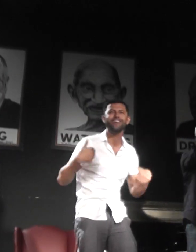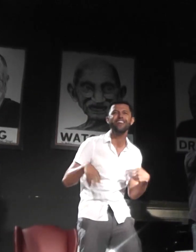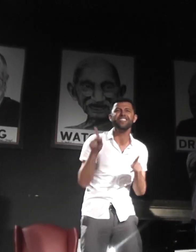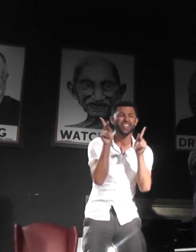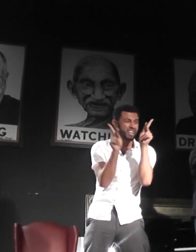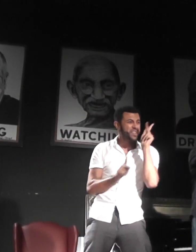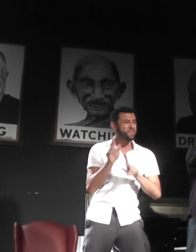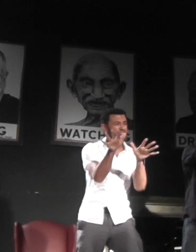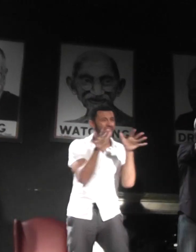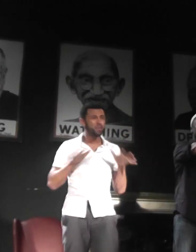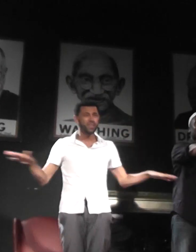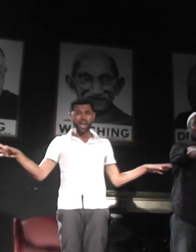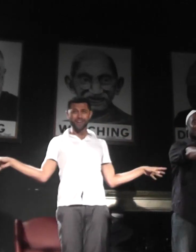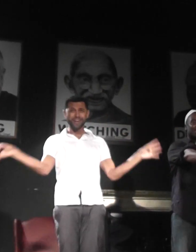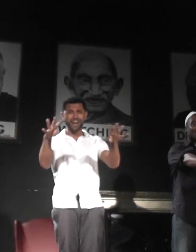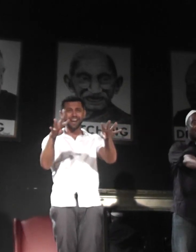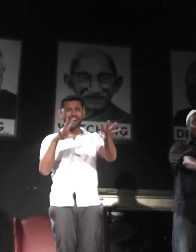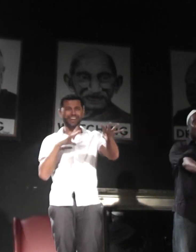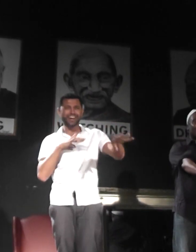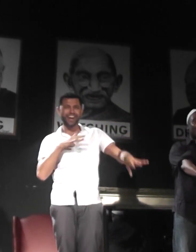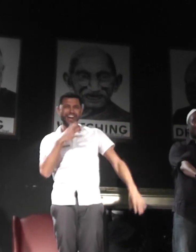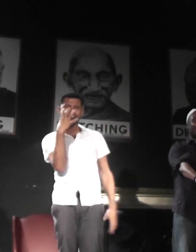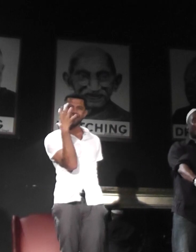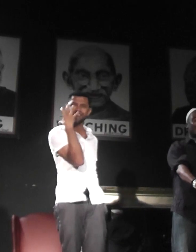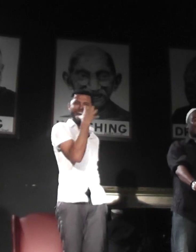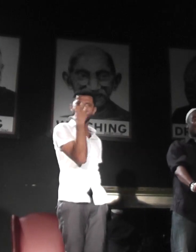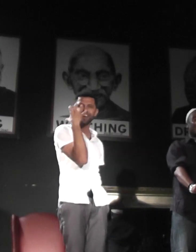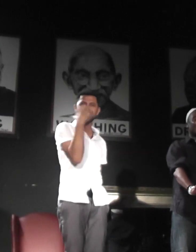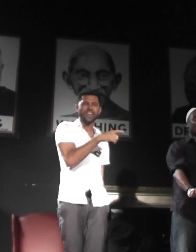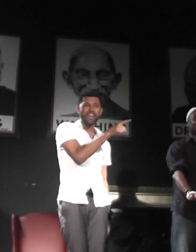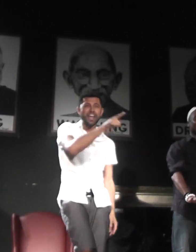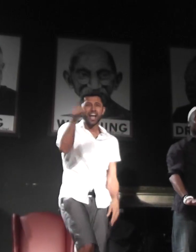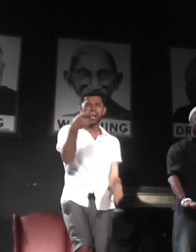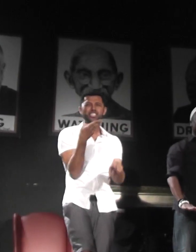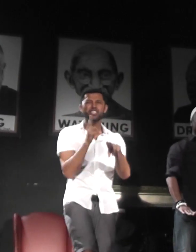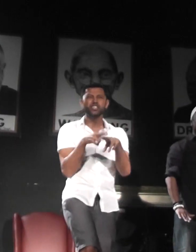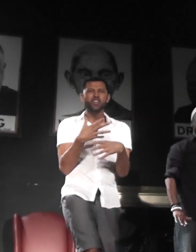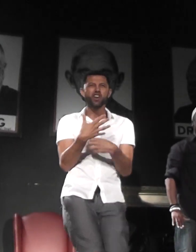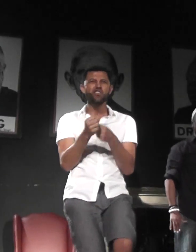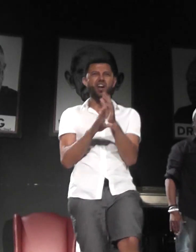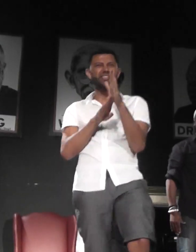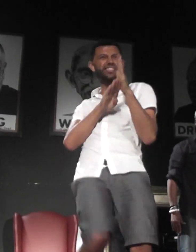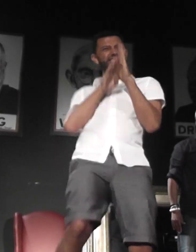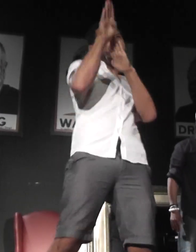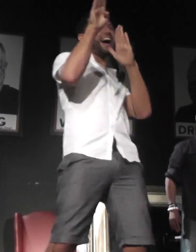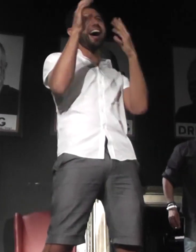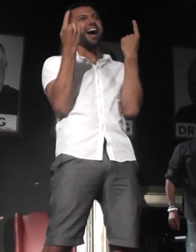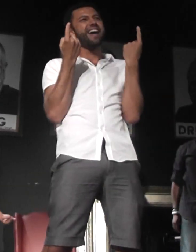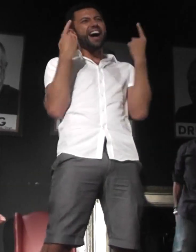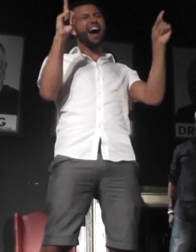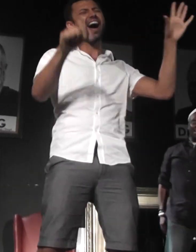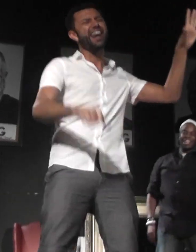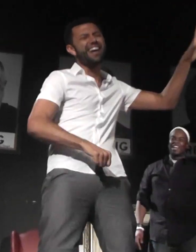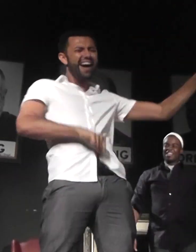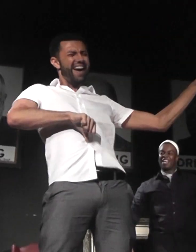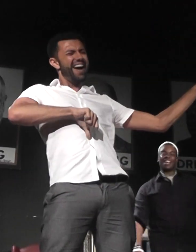firework Make a girl out of love As you should have crossed the sky And now